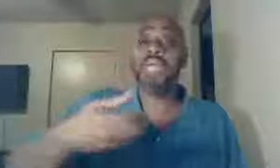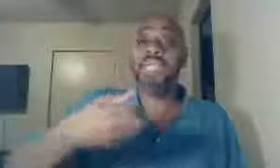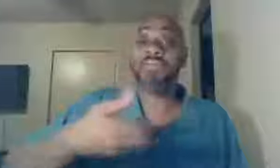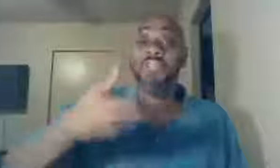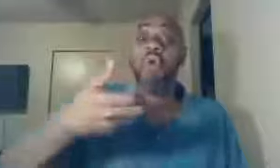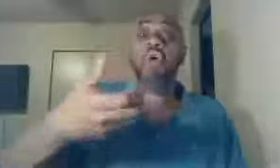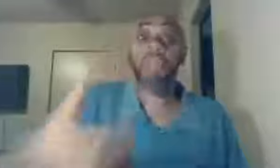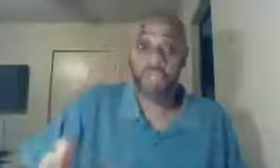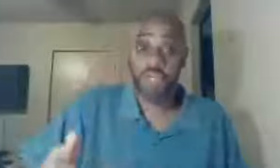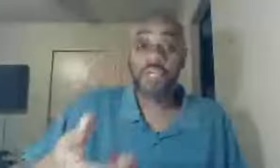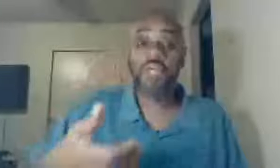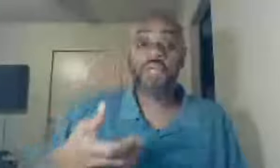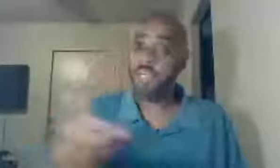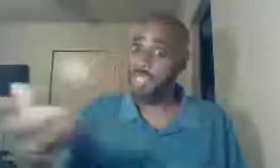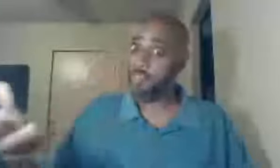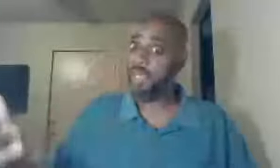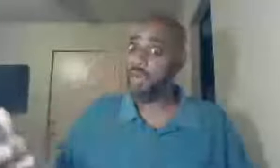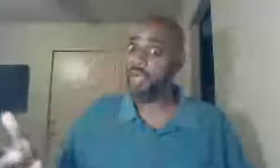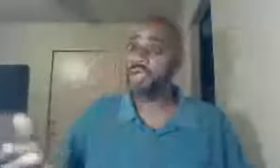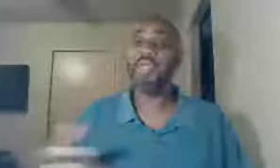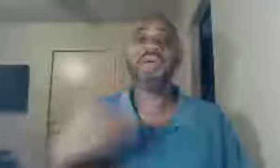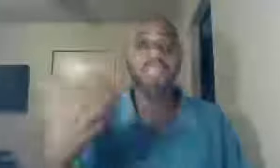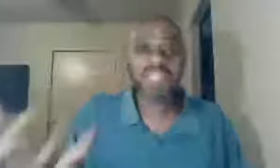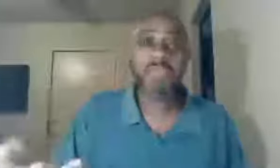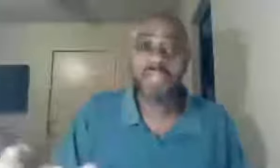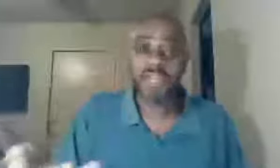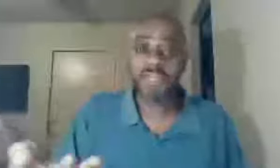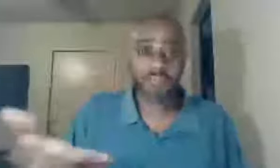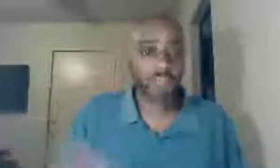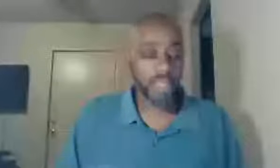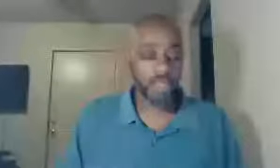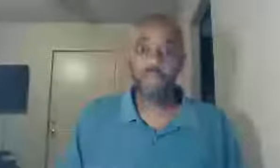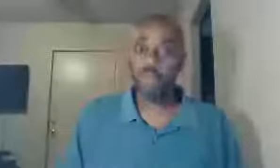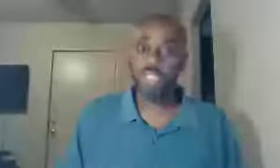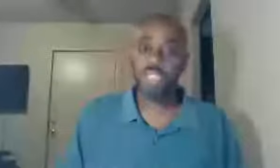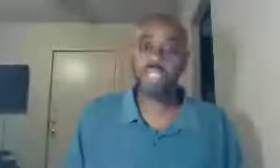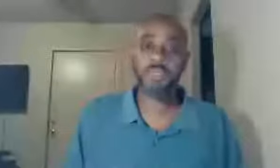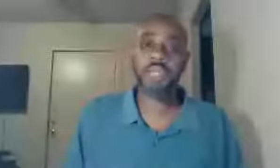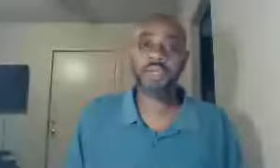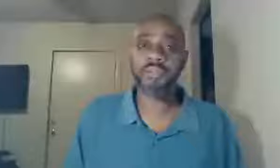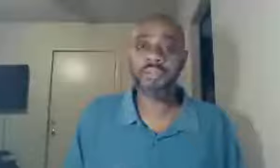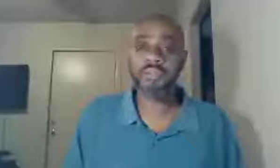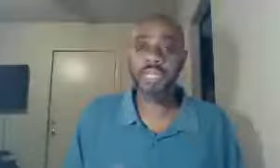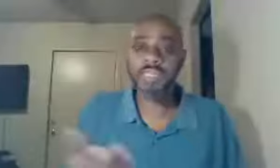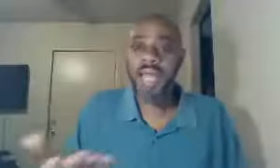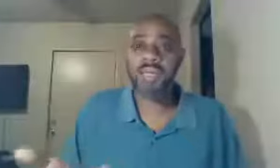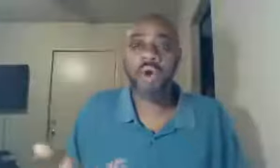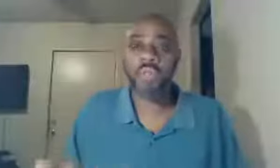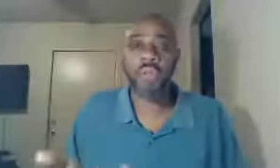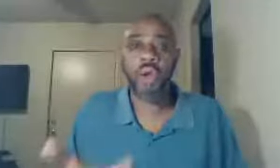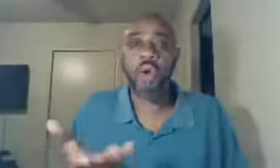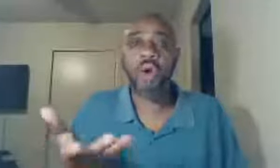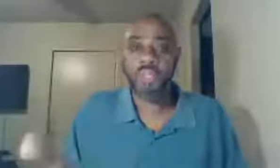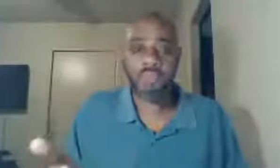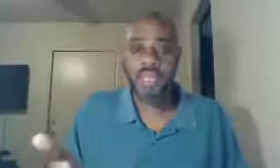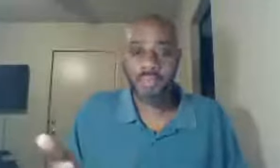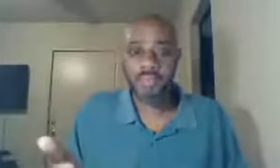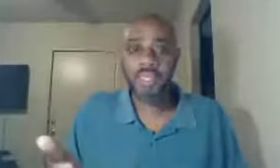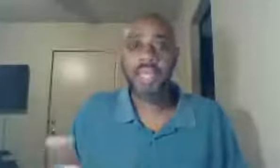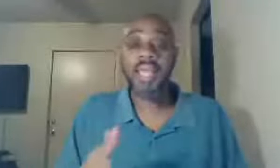gifted orator, there's a big word, speaker, okay we'll just say speaker, because I know what the word orator means, and I